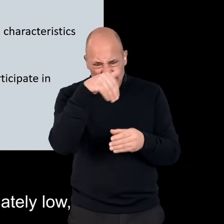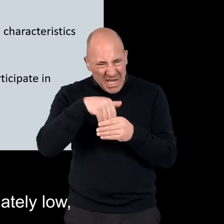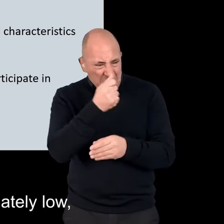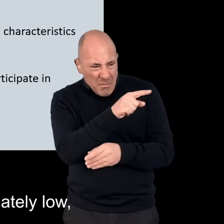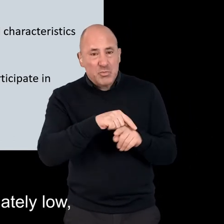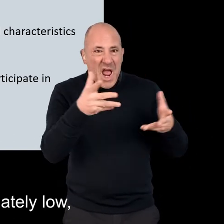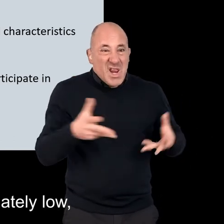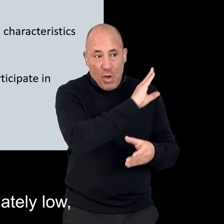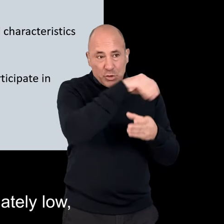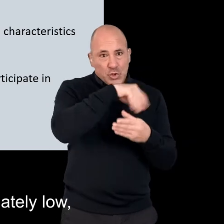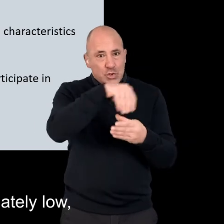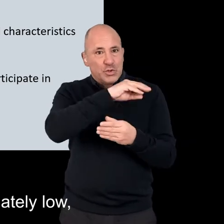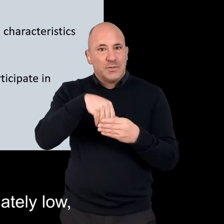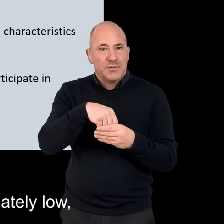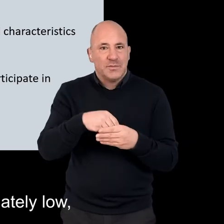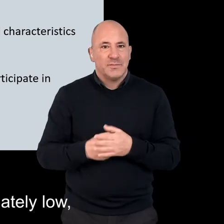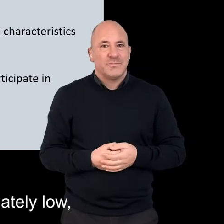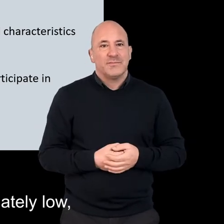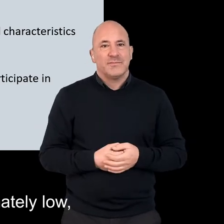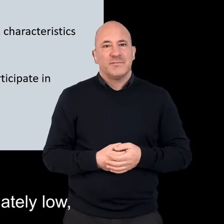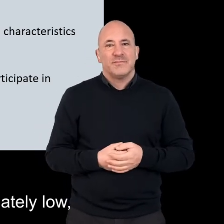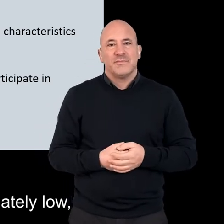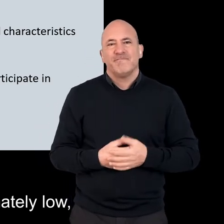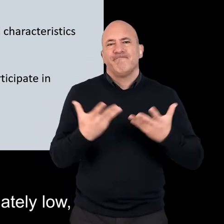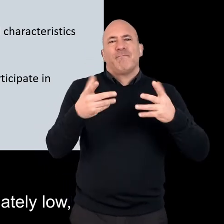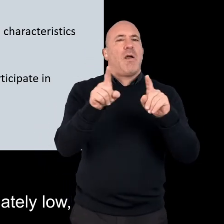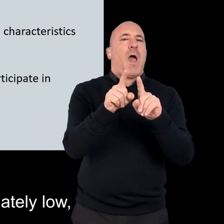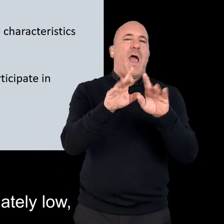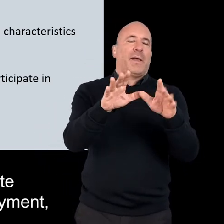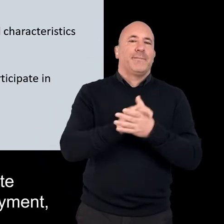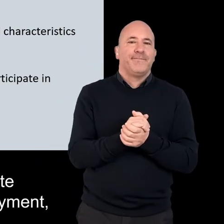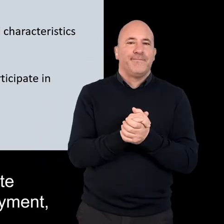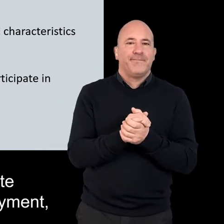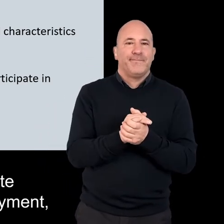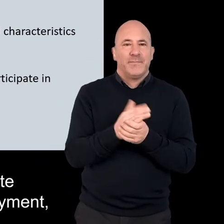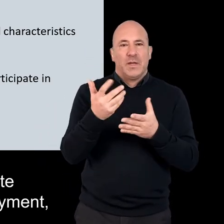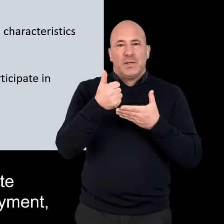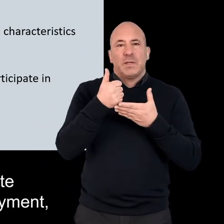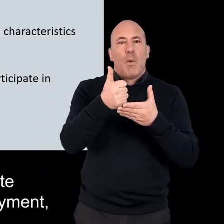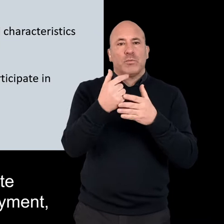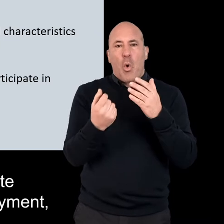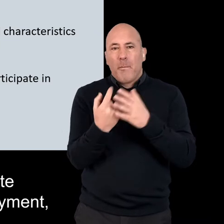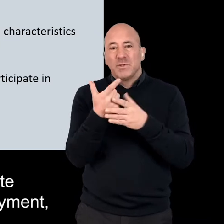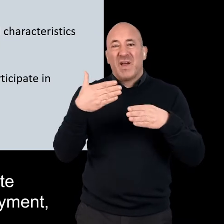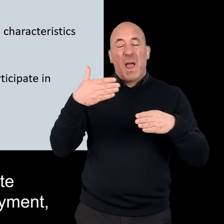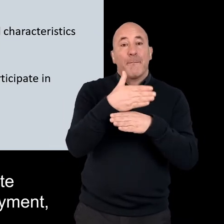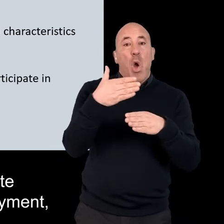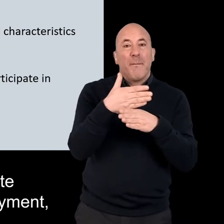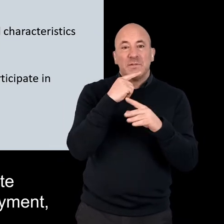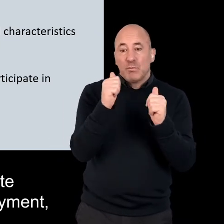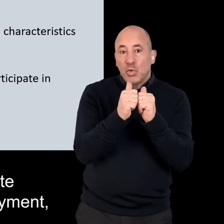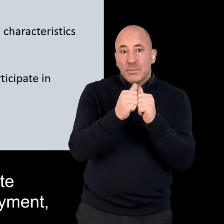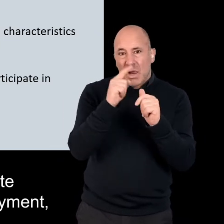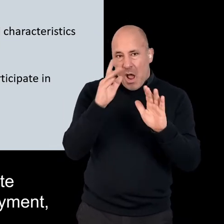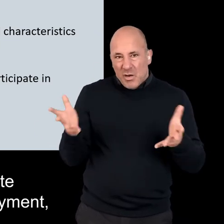their participation is proportionately low. For example, where appropriate,